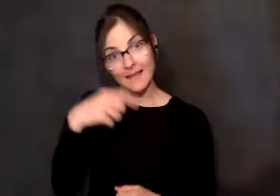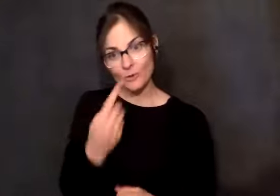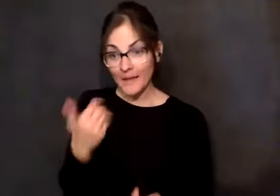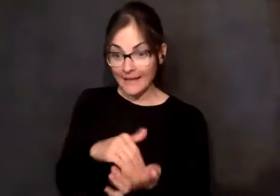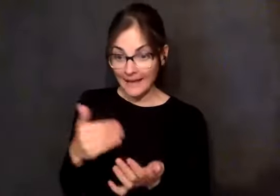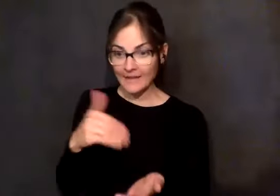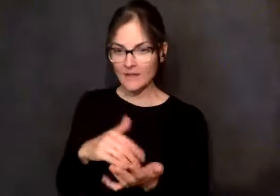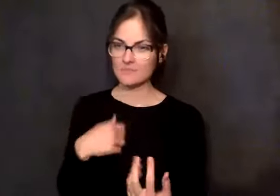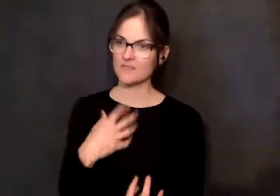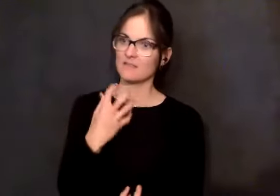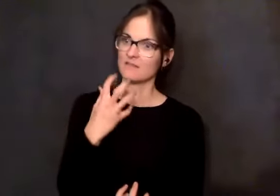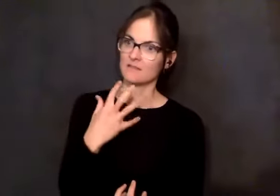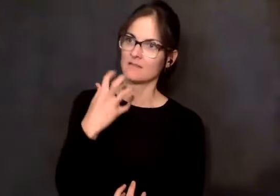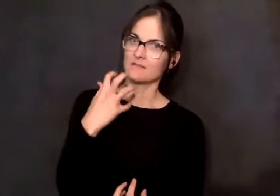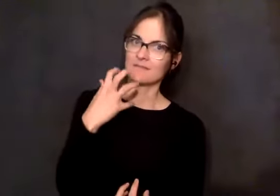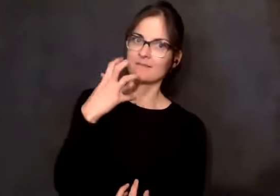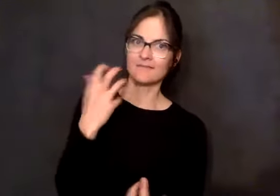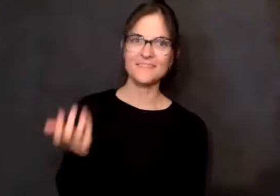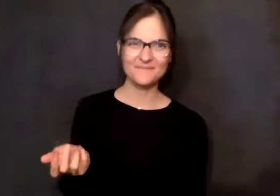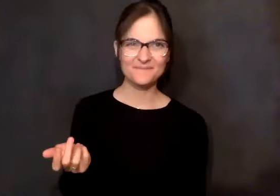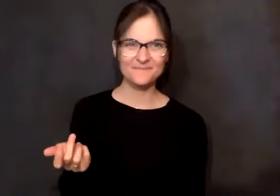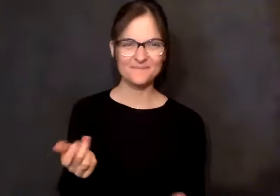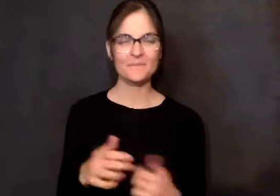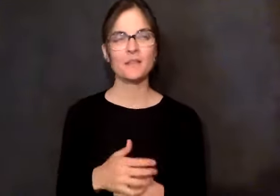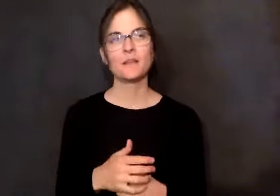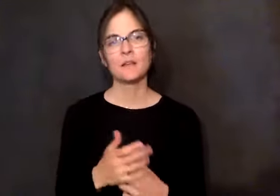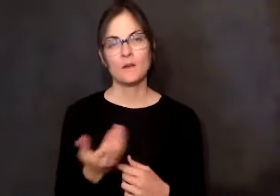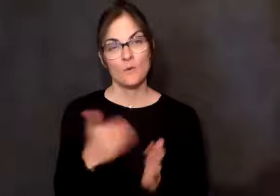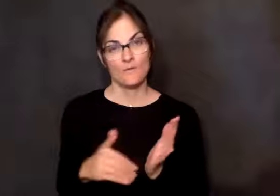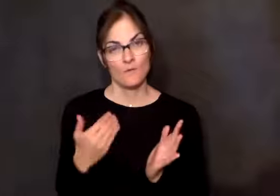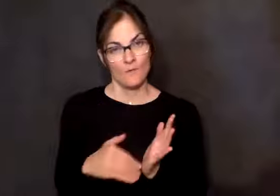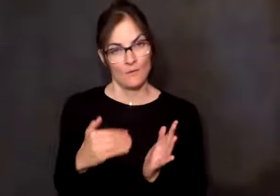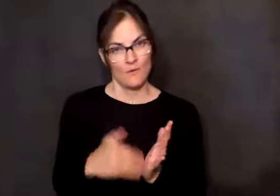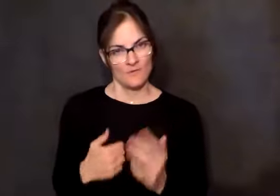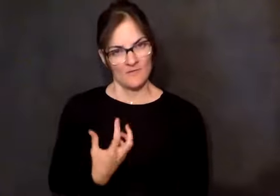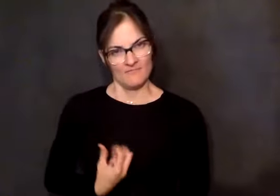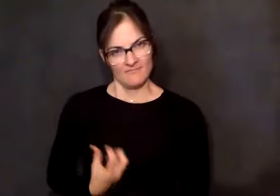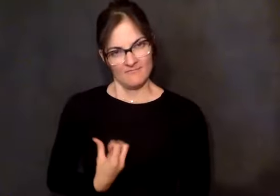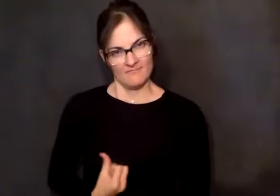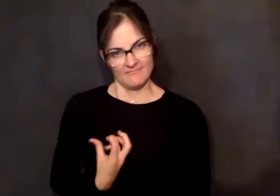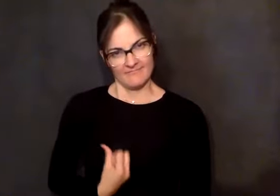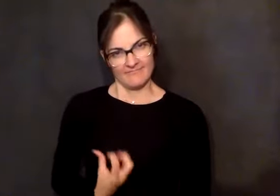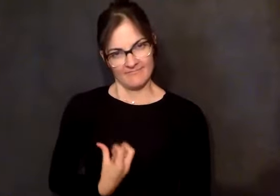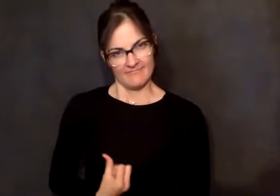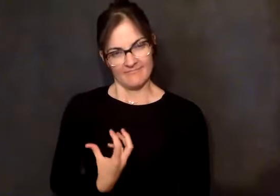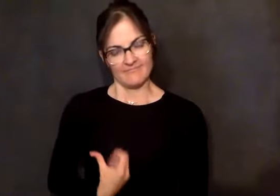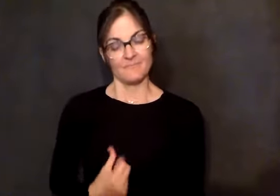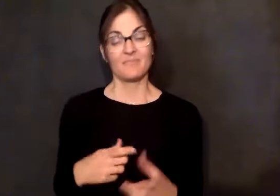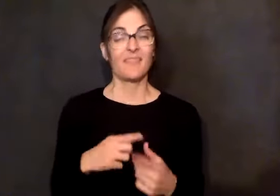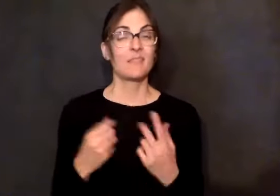build and build. Well, we're on the river, finally stopping for lunch one day. Tells me how to make the eddy turn, and I scream at the